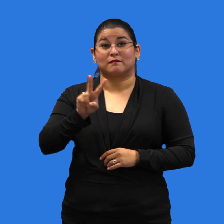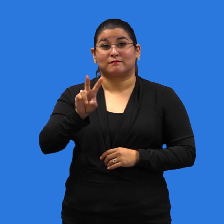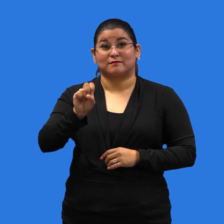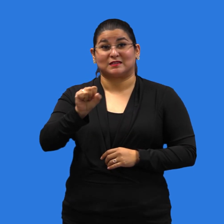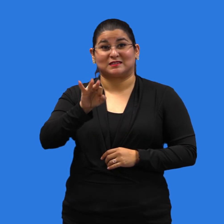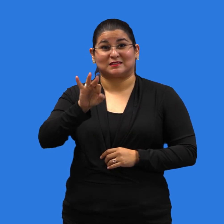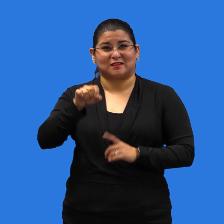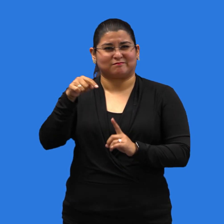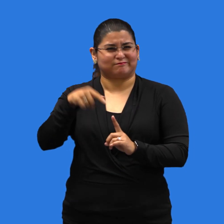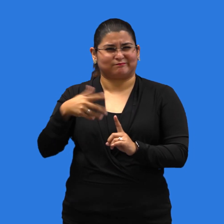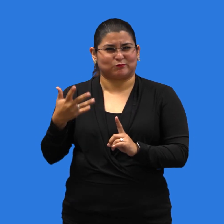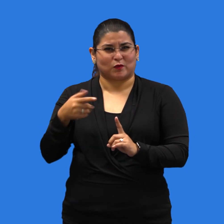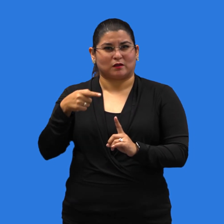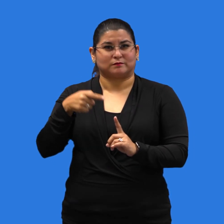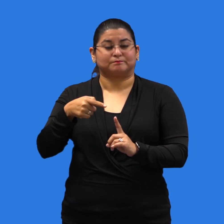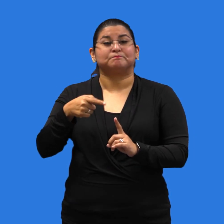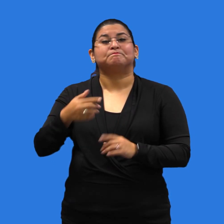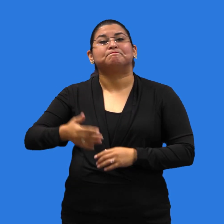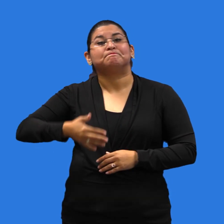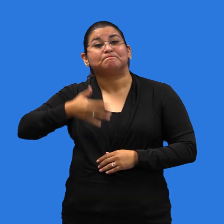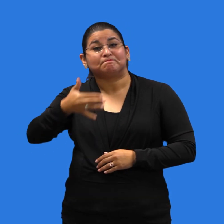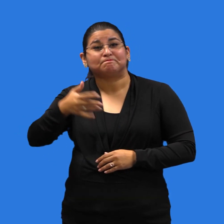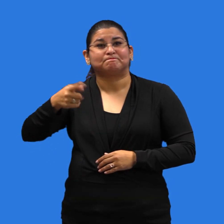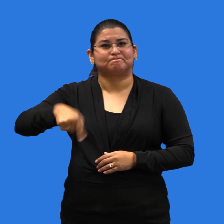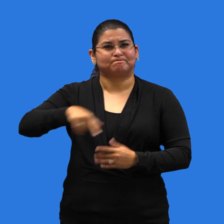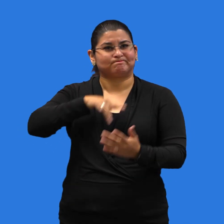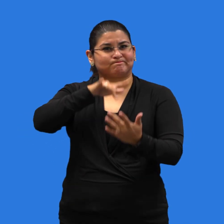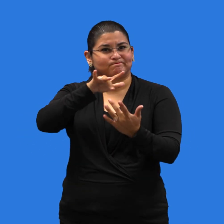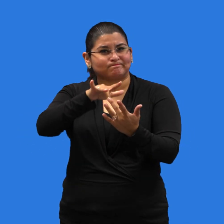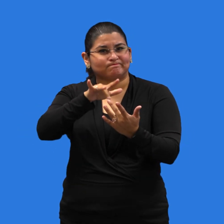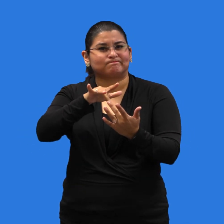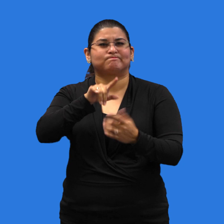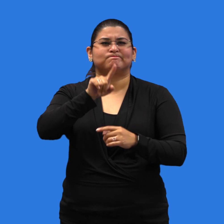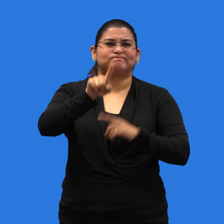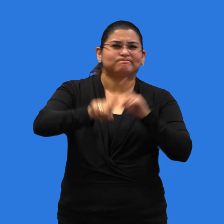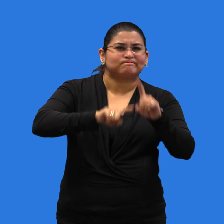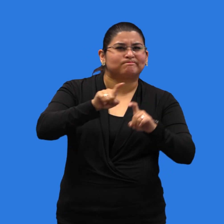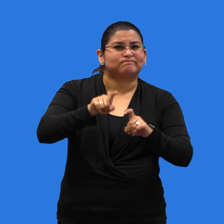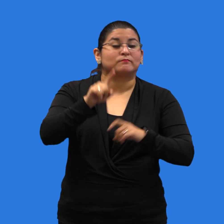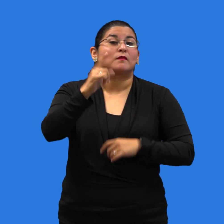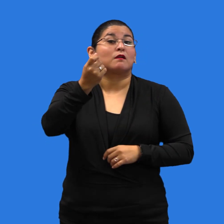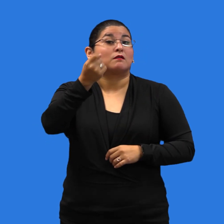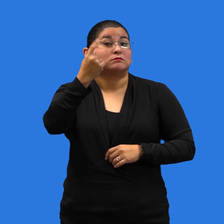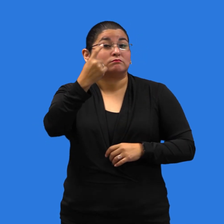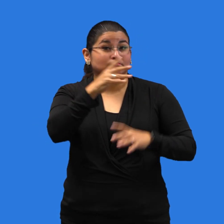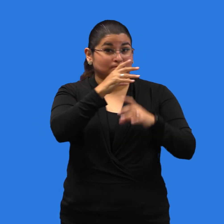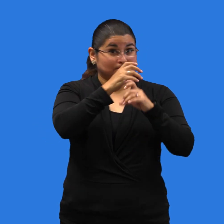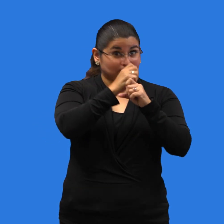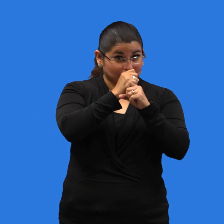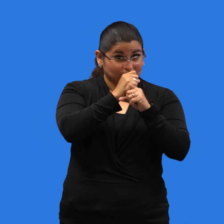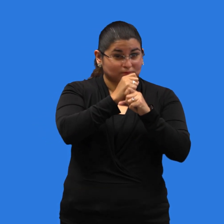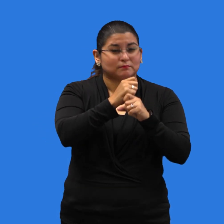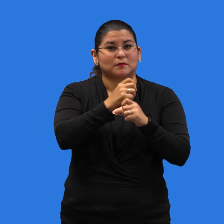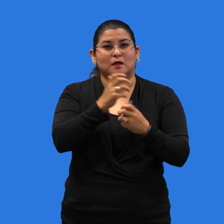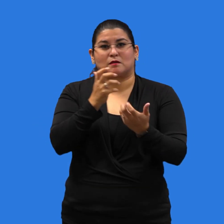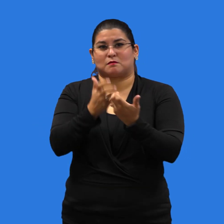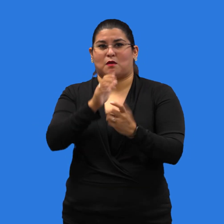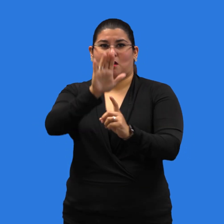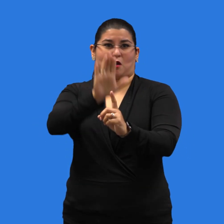health checker. V-SAFE provides personalized and confidential health check-ins